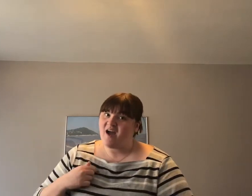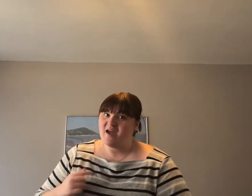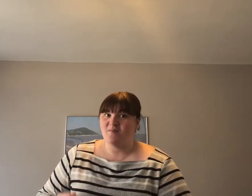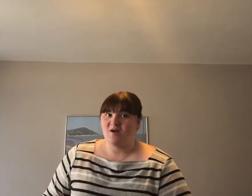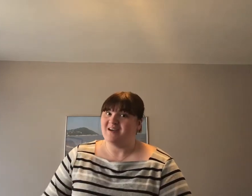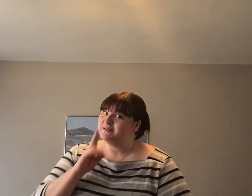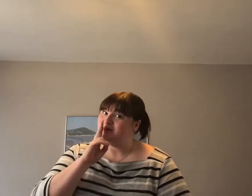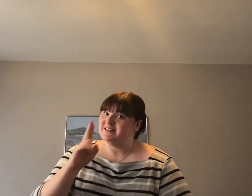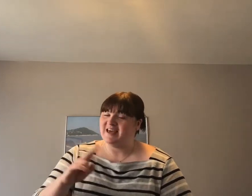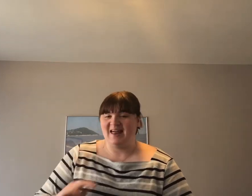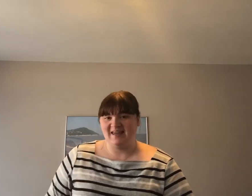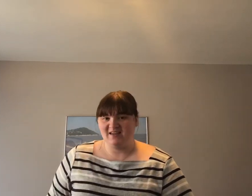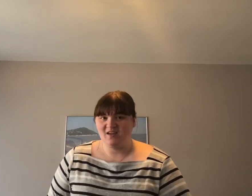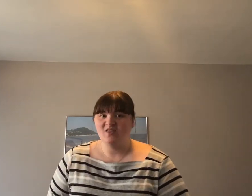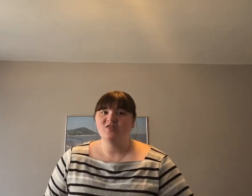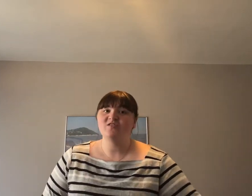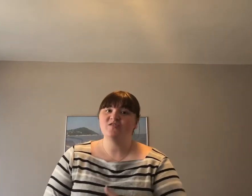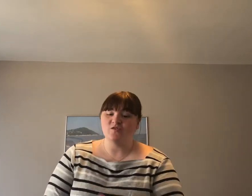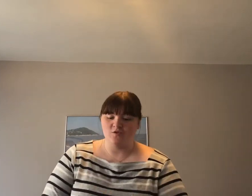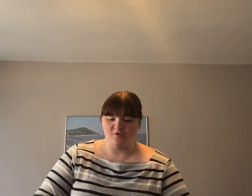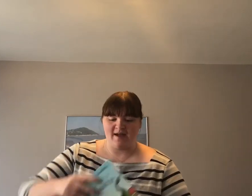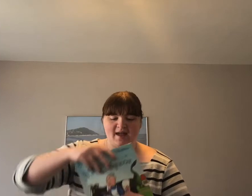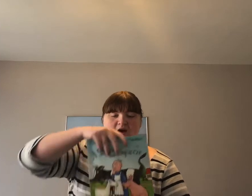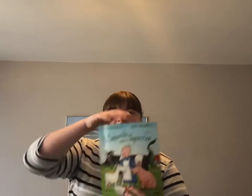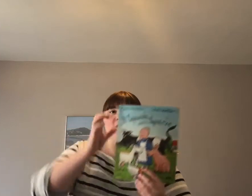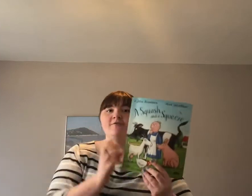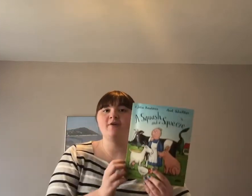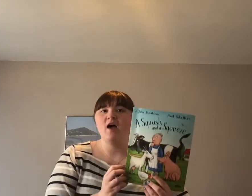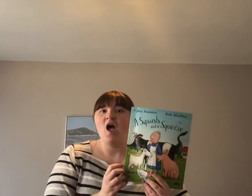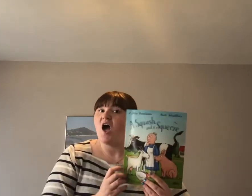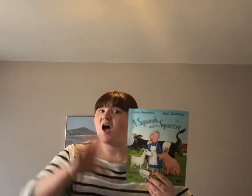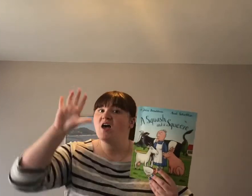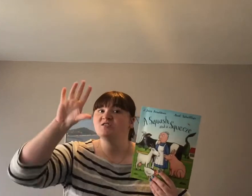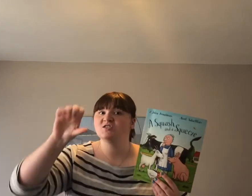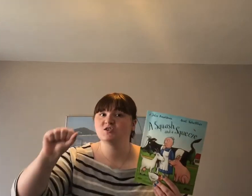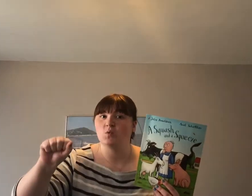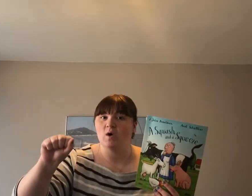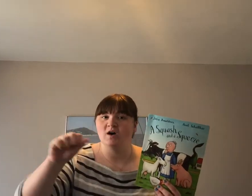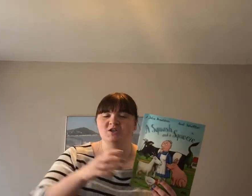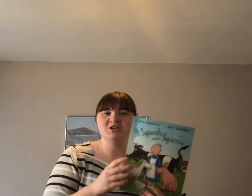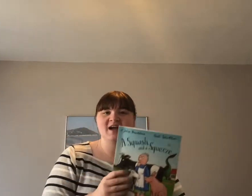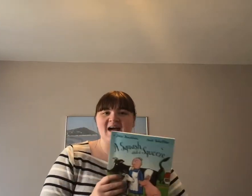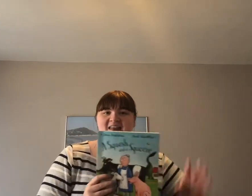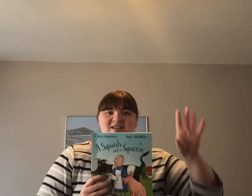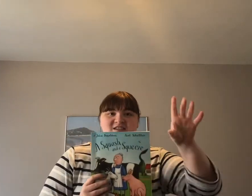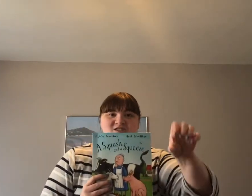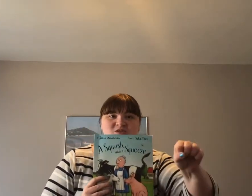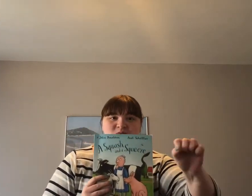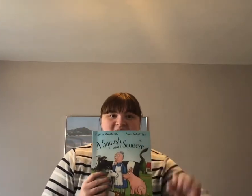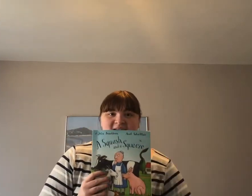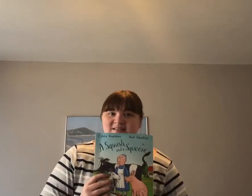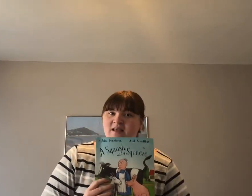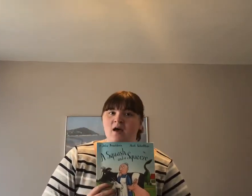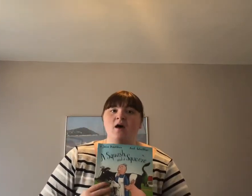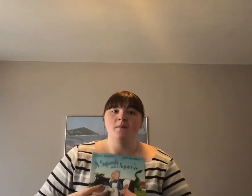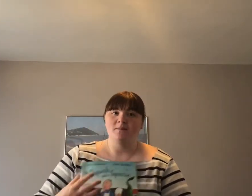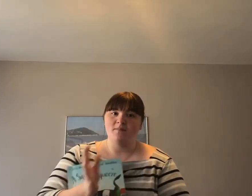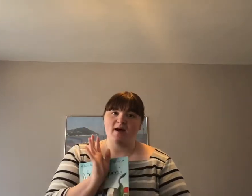am going to be telling the story of A Squash and a Squeeze by